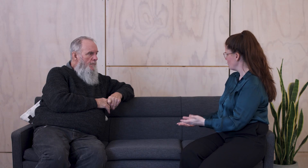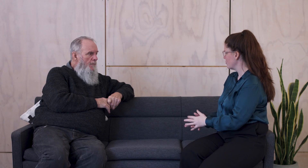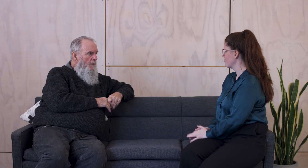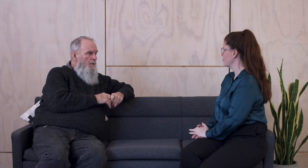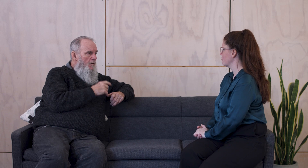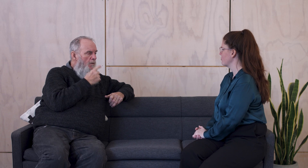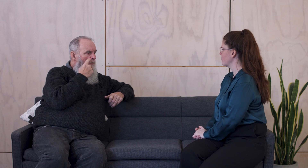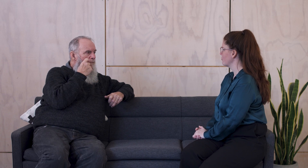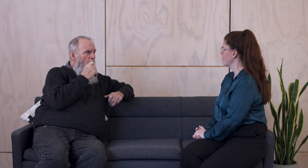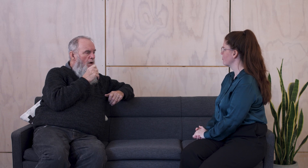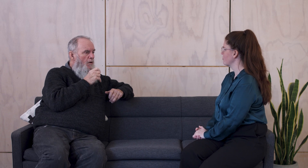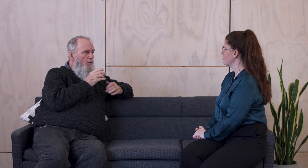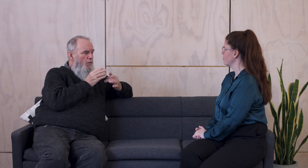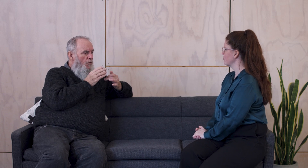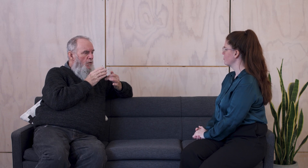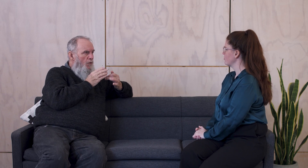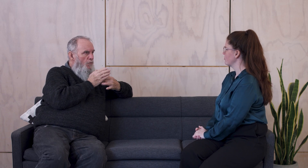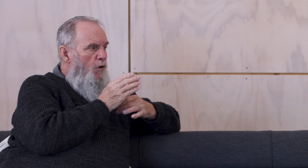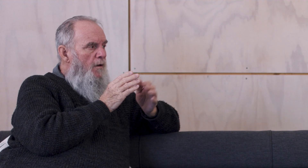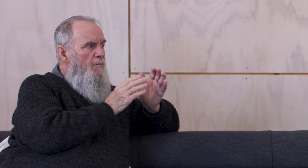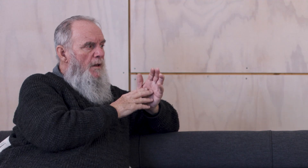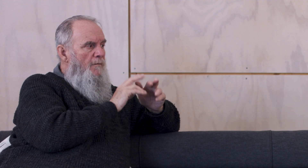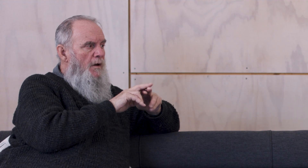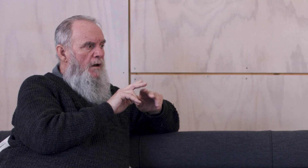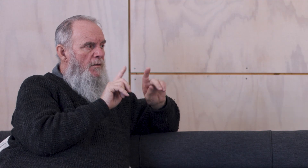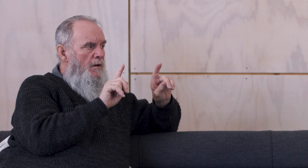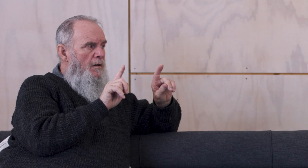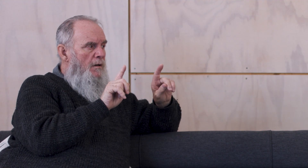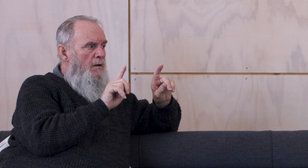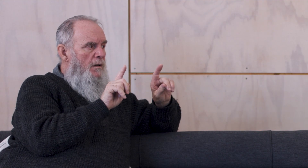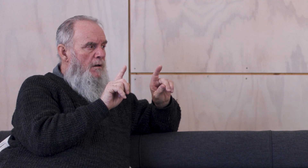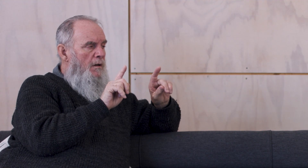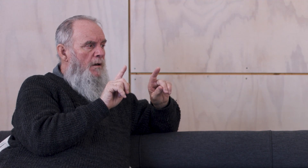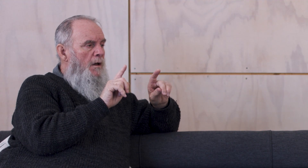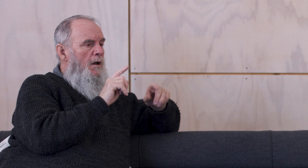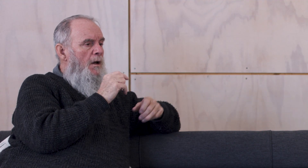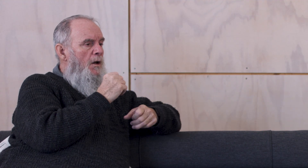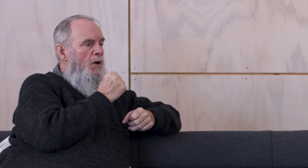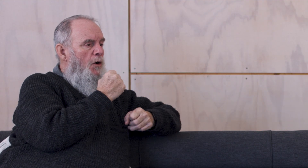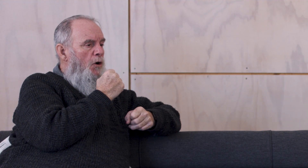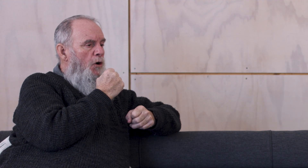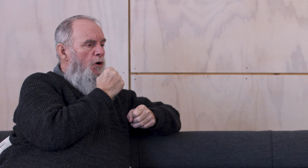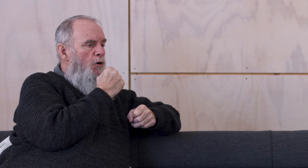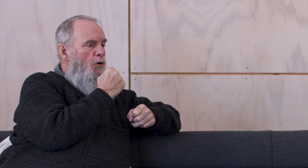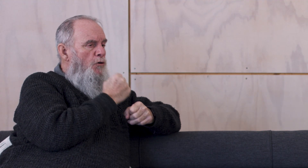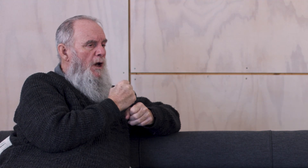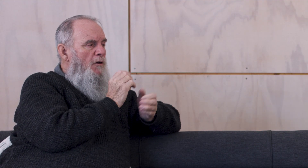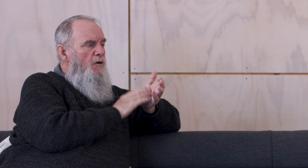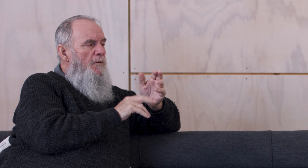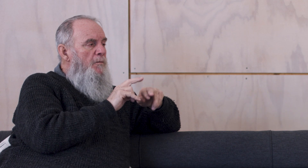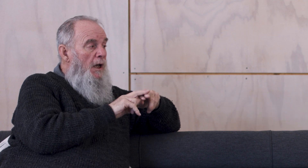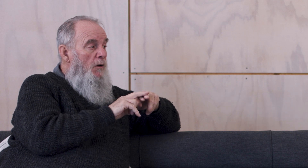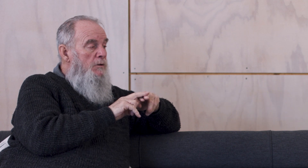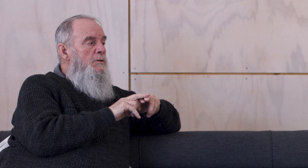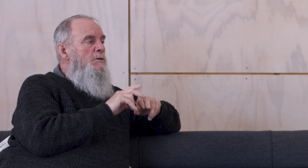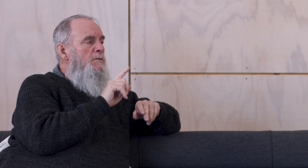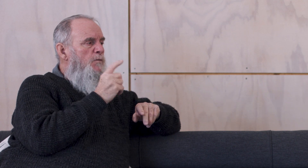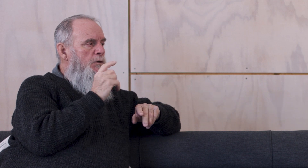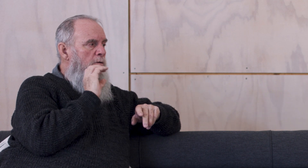Well, through your parents, then grandparents, this line are first